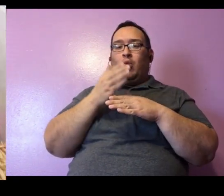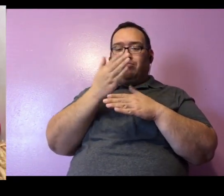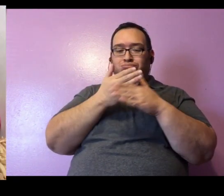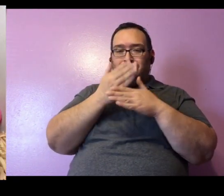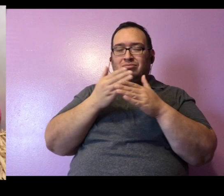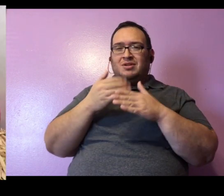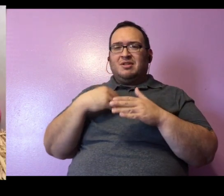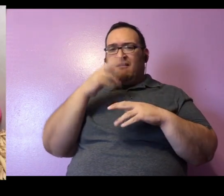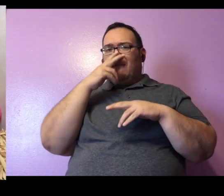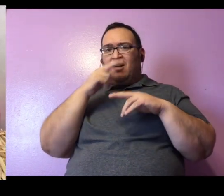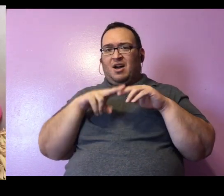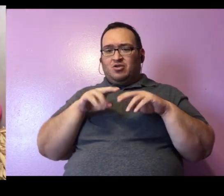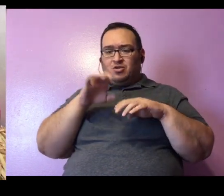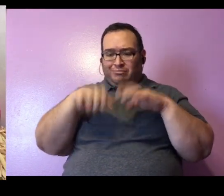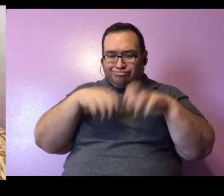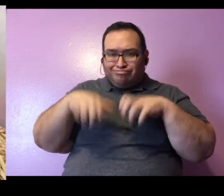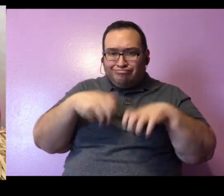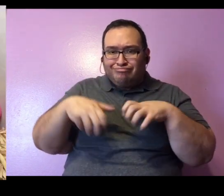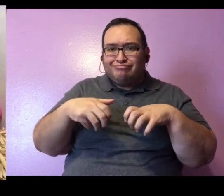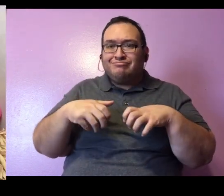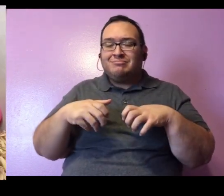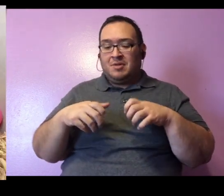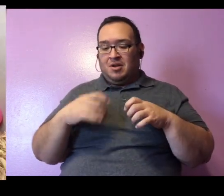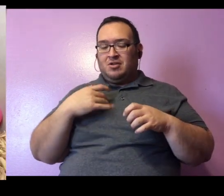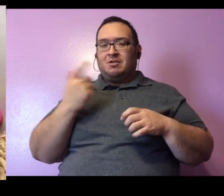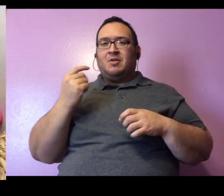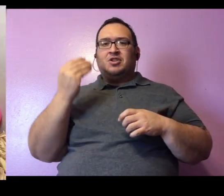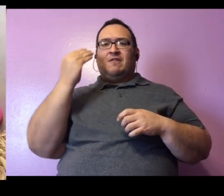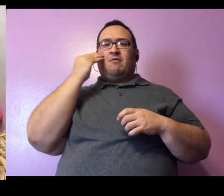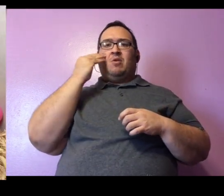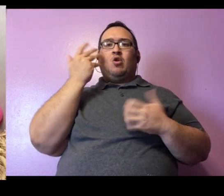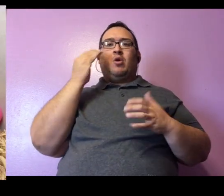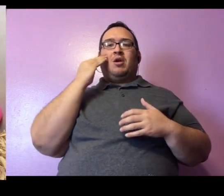fun for digging it, so she might just see it as something kind of familiar. Exactly.